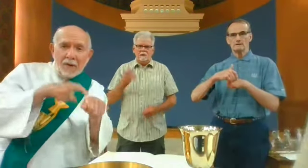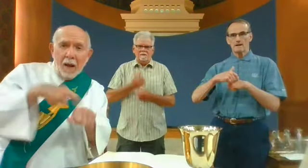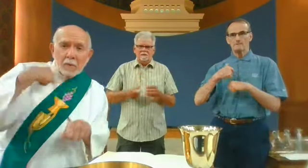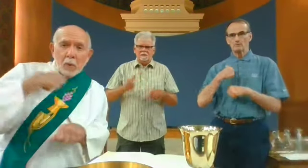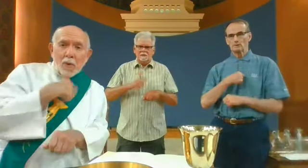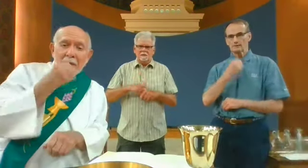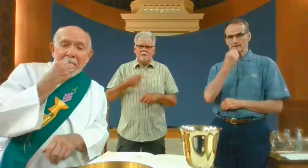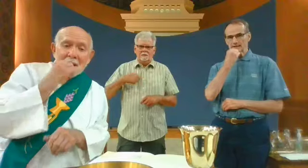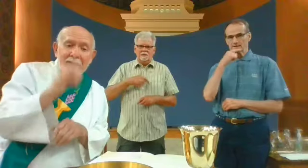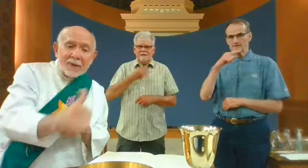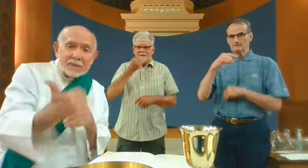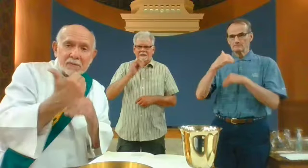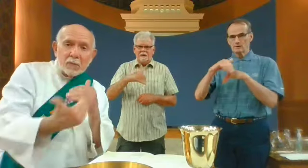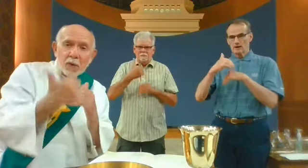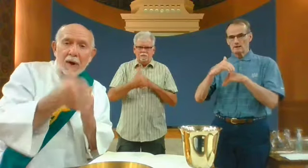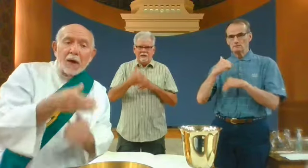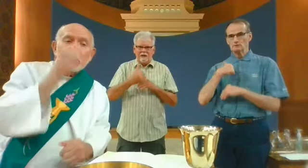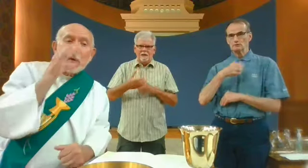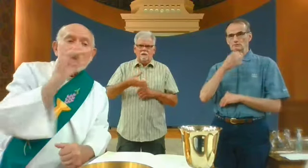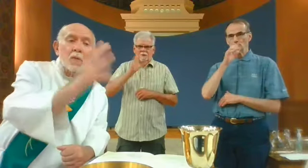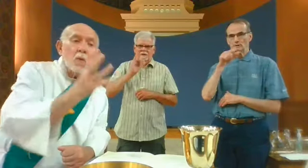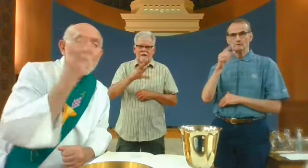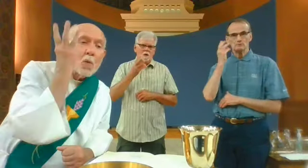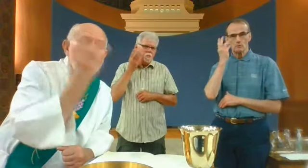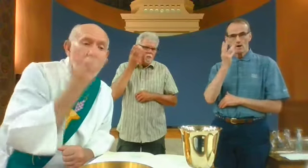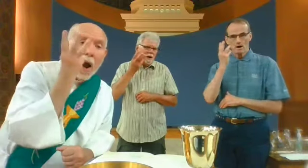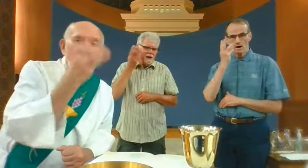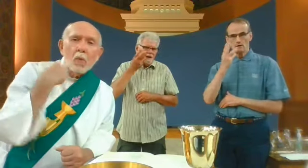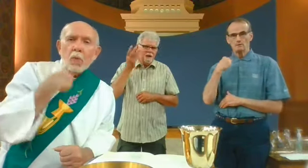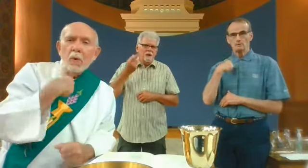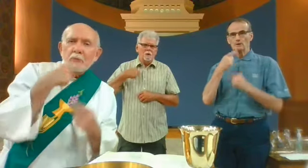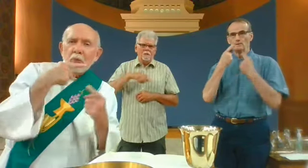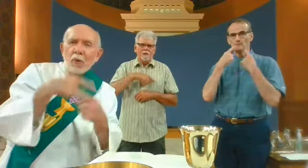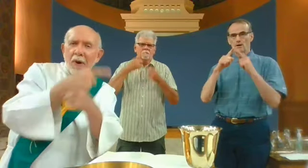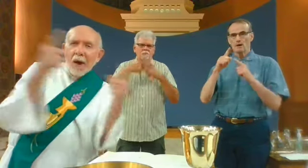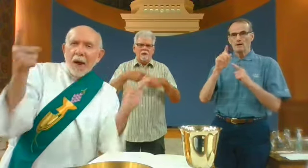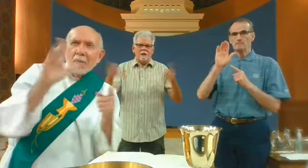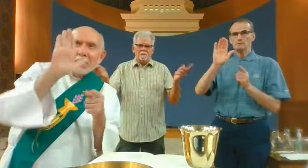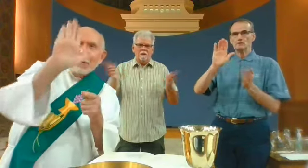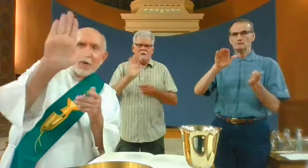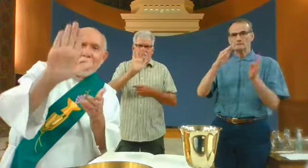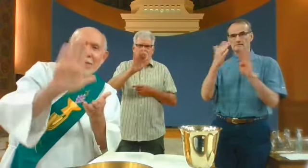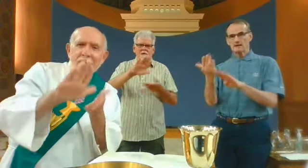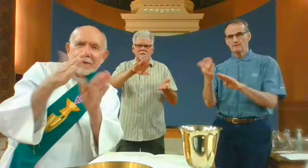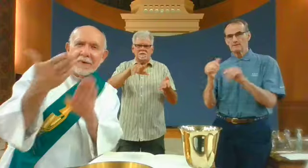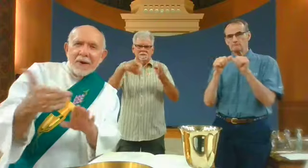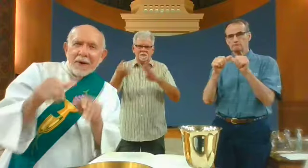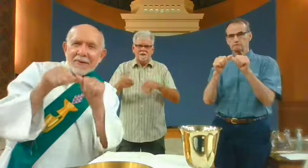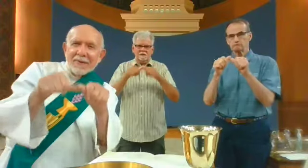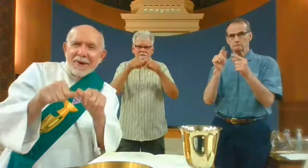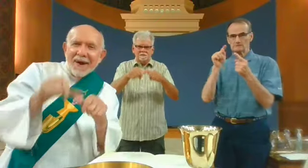When we eat this bread and drink this cup, we proclaim your death, O Lord,